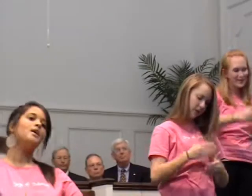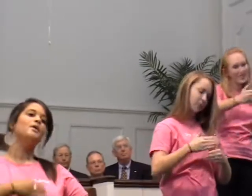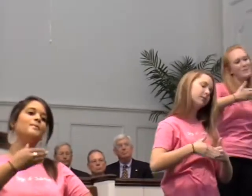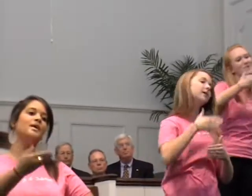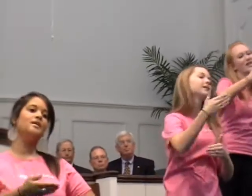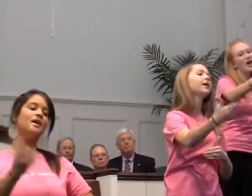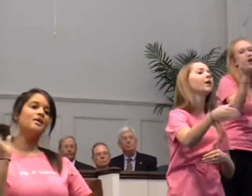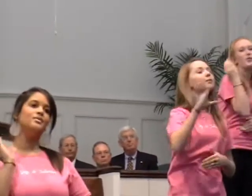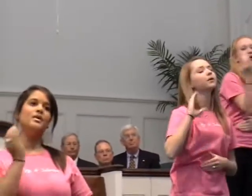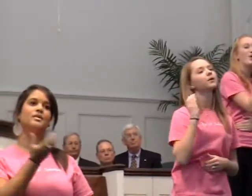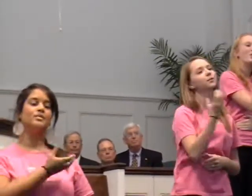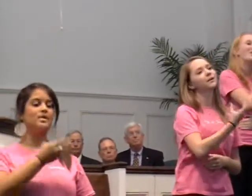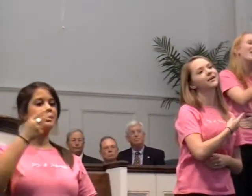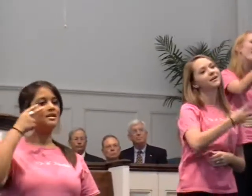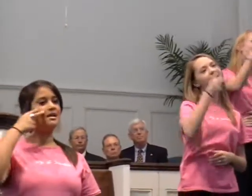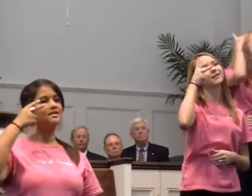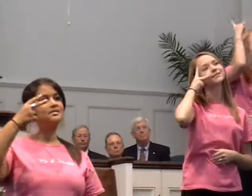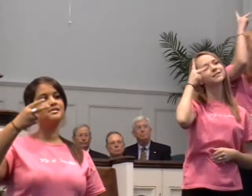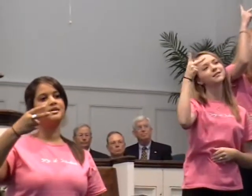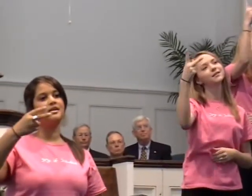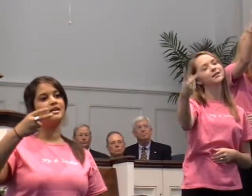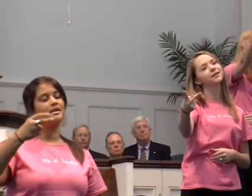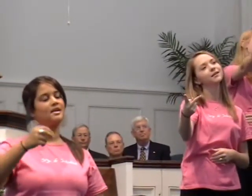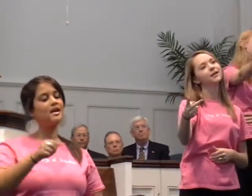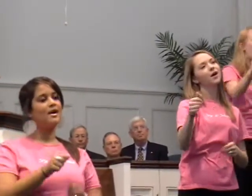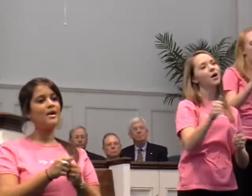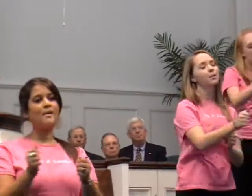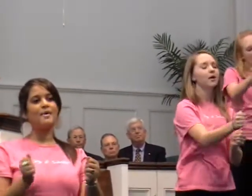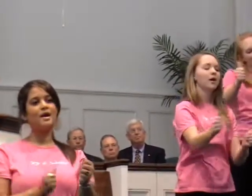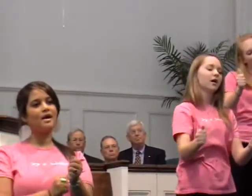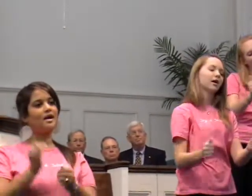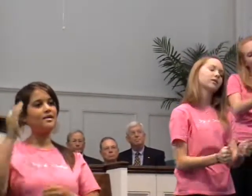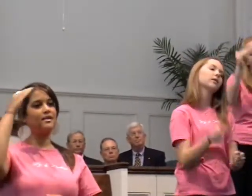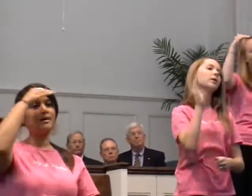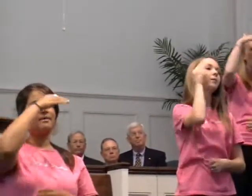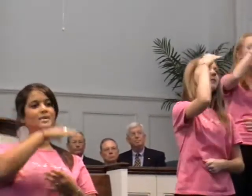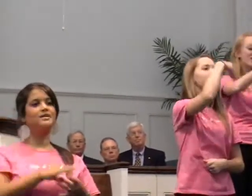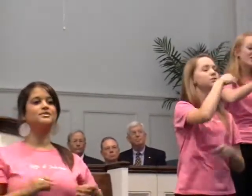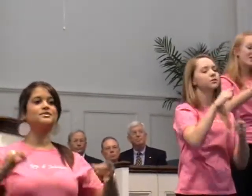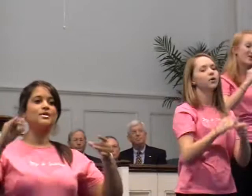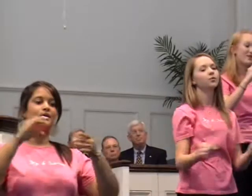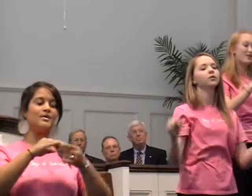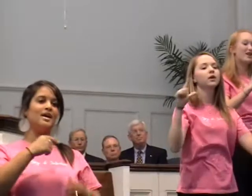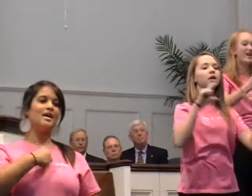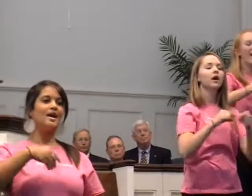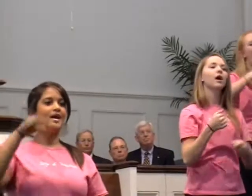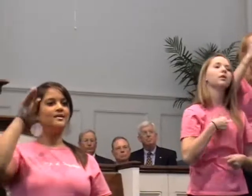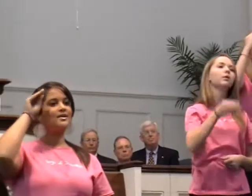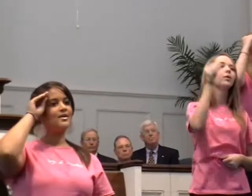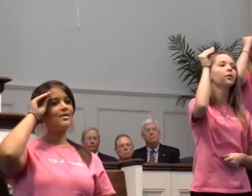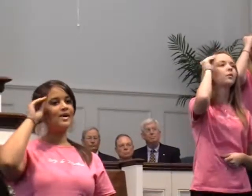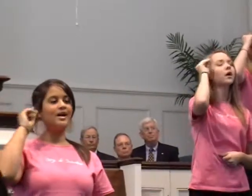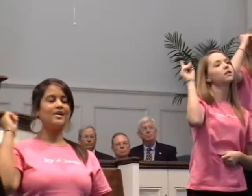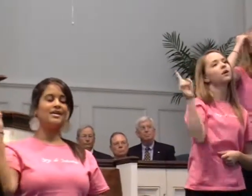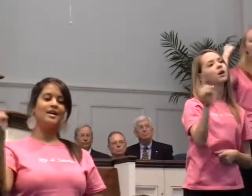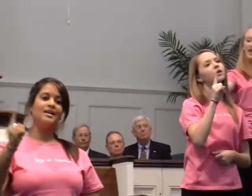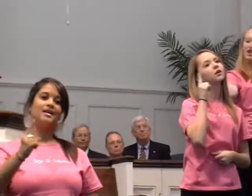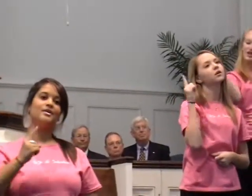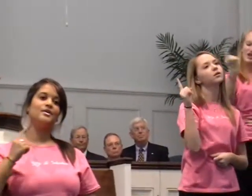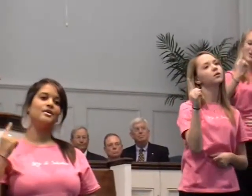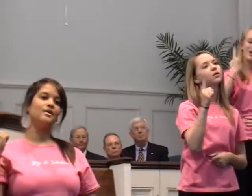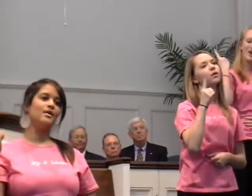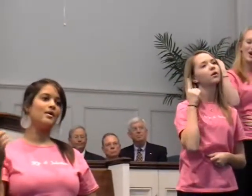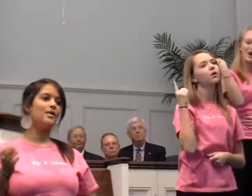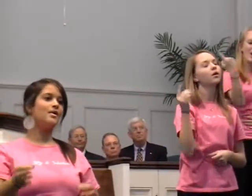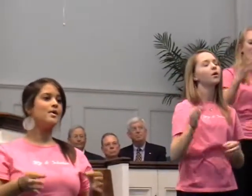Beyond what we can see, behind the mystery, I know that